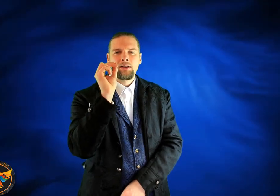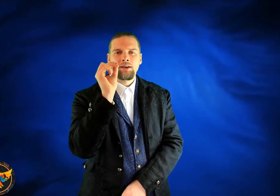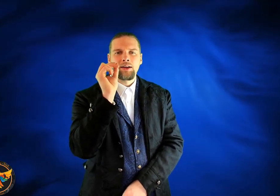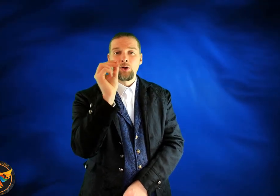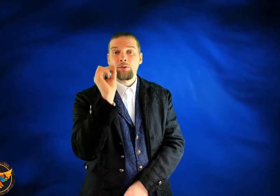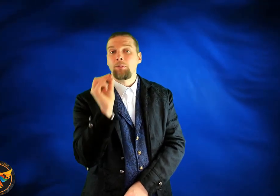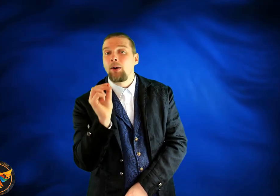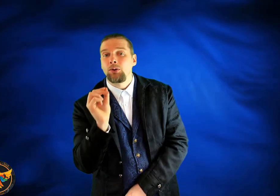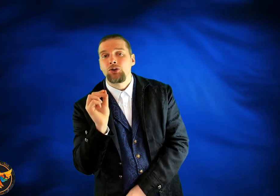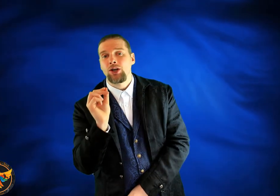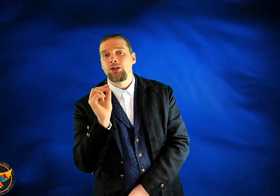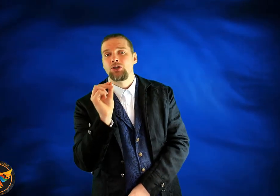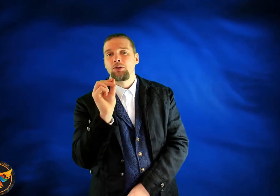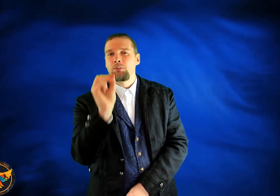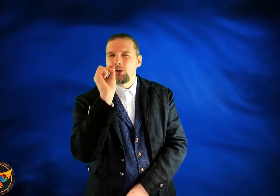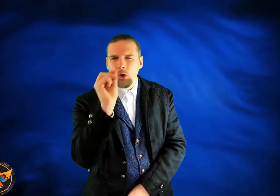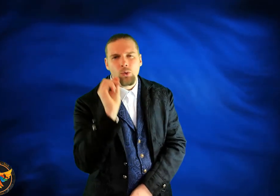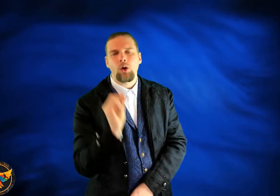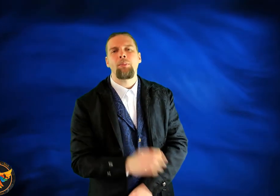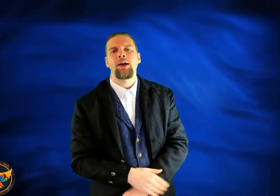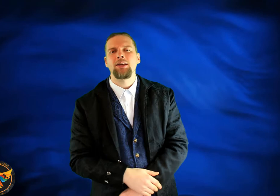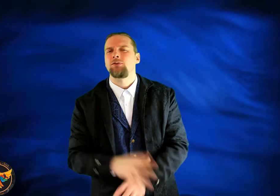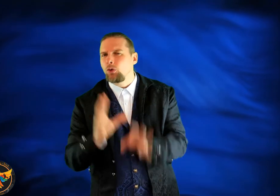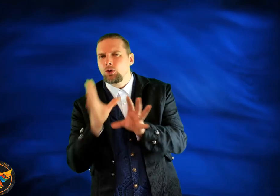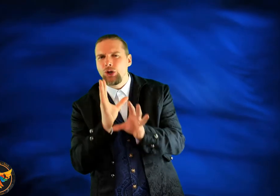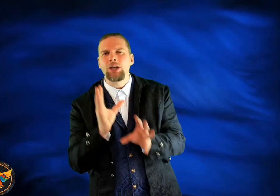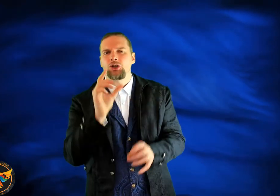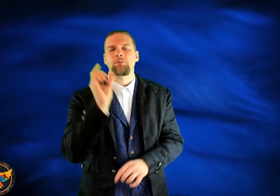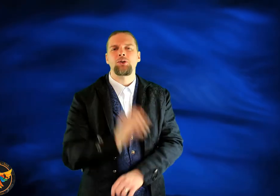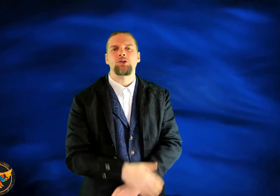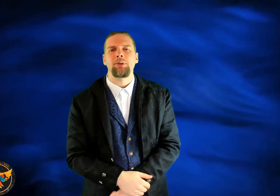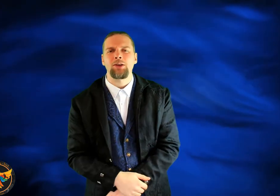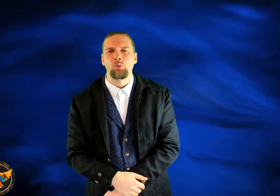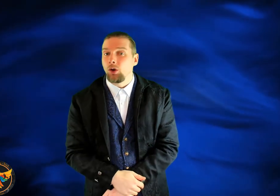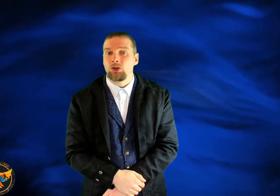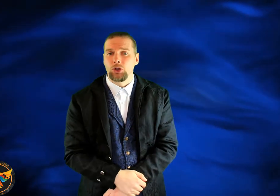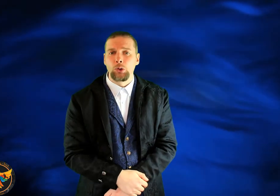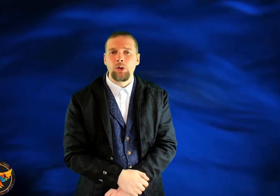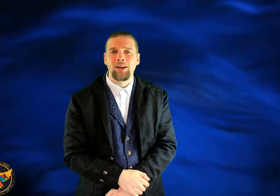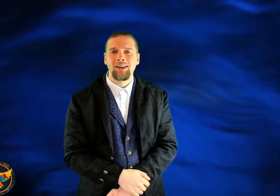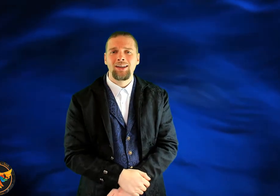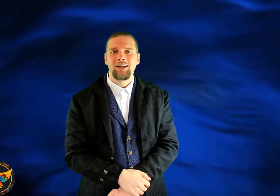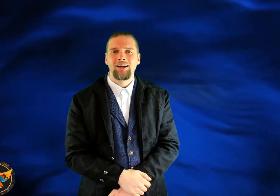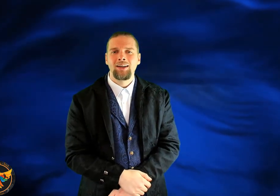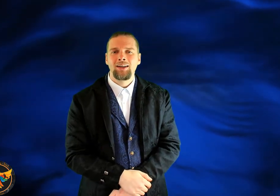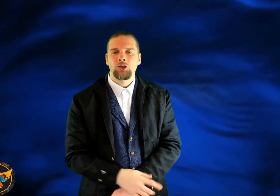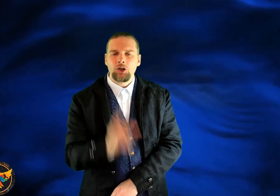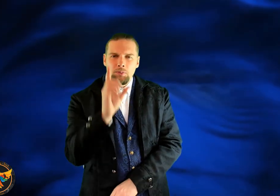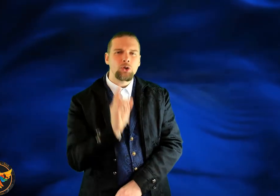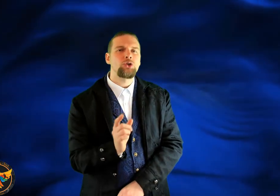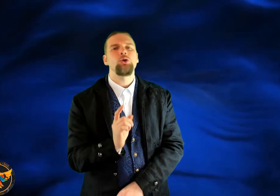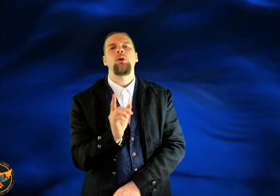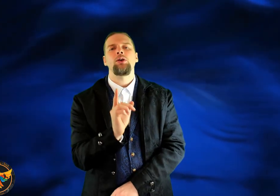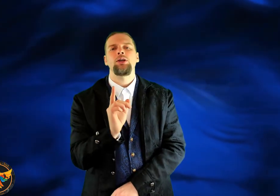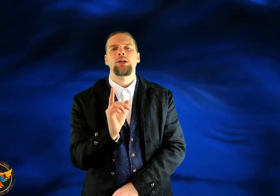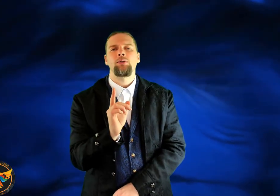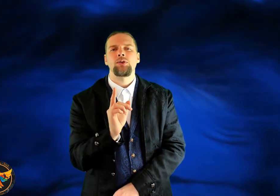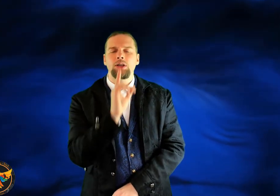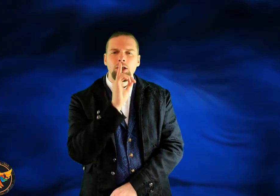And you have the power to change. But don't compare yourself. Don't change just because somebody else wants you to. Change because you look at yourself and say, you